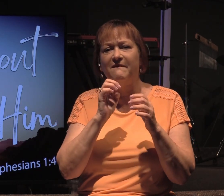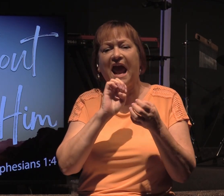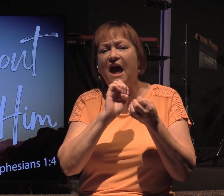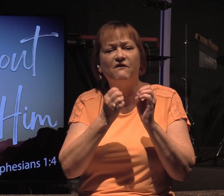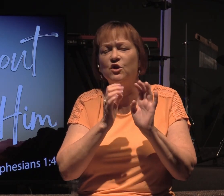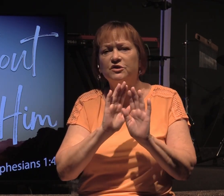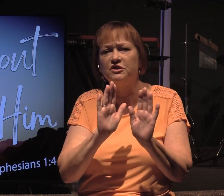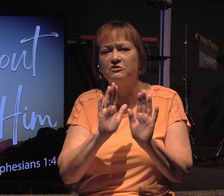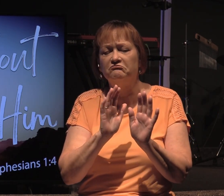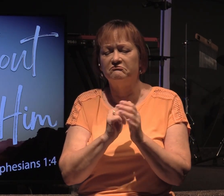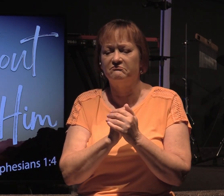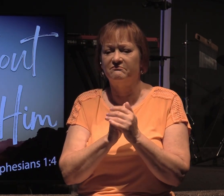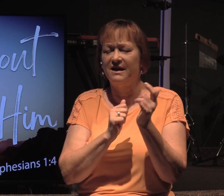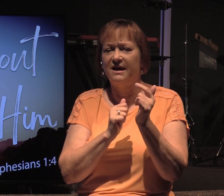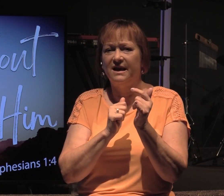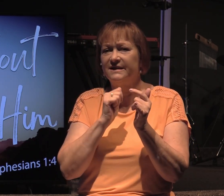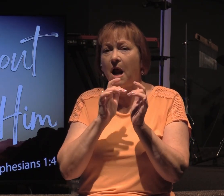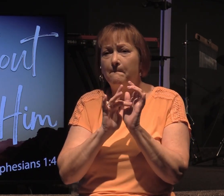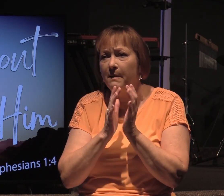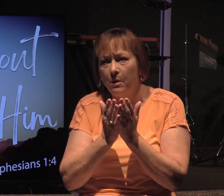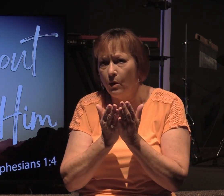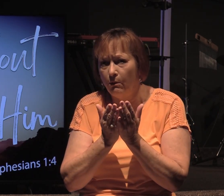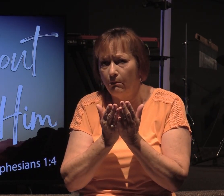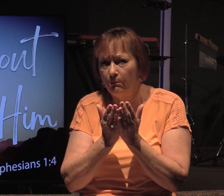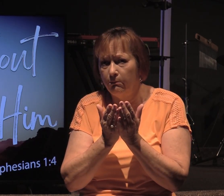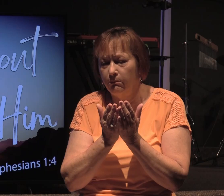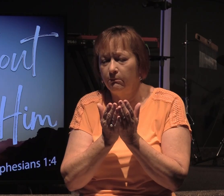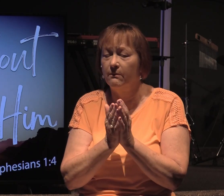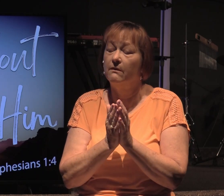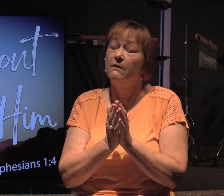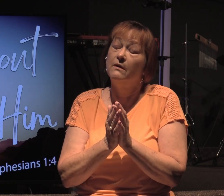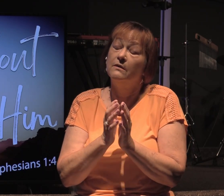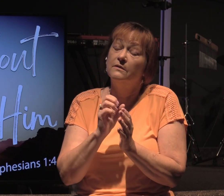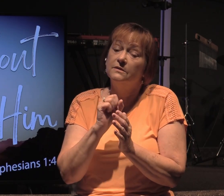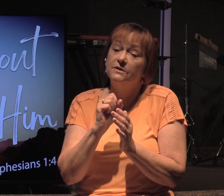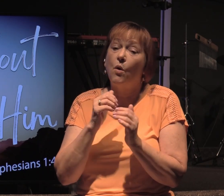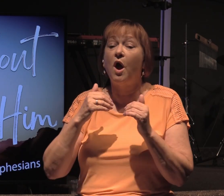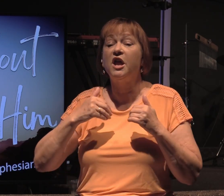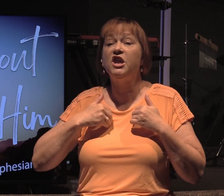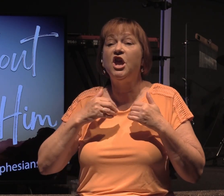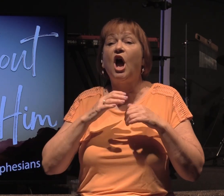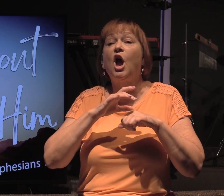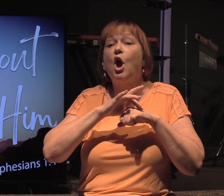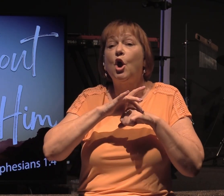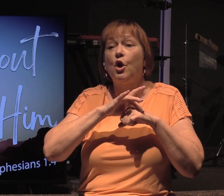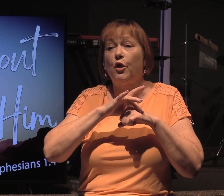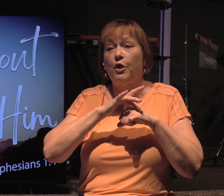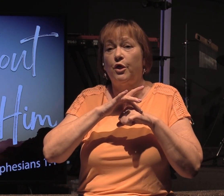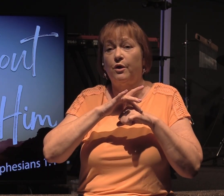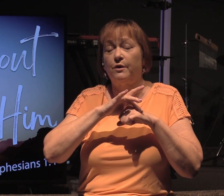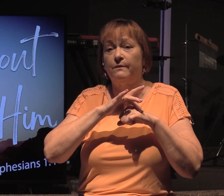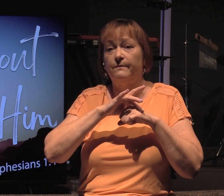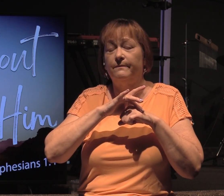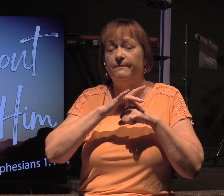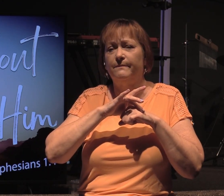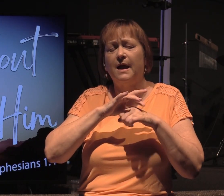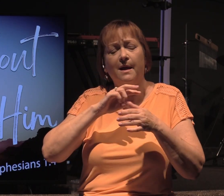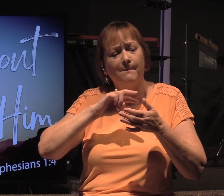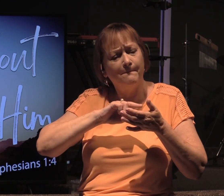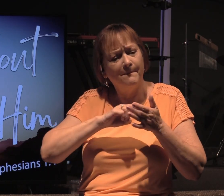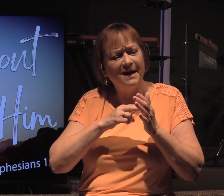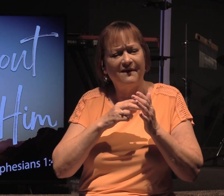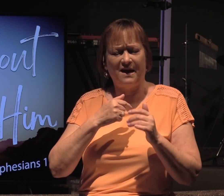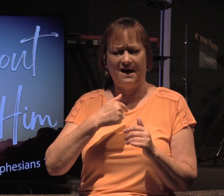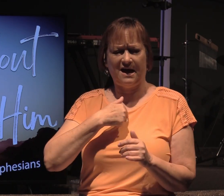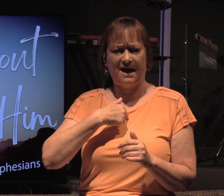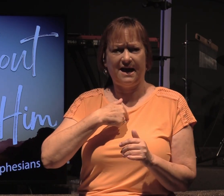which isn't biblical. So young earth meaning that